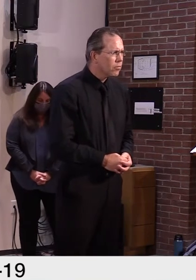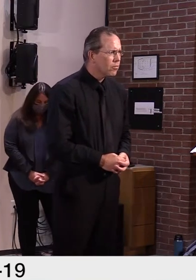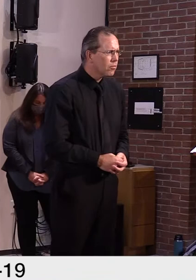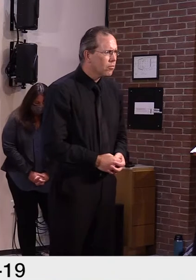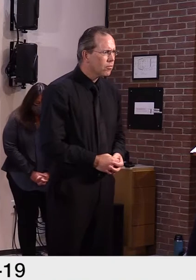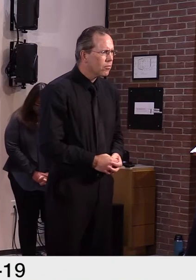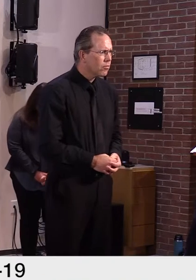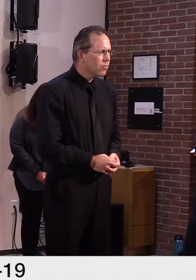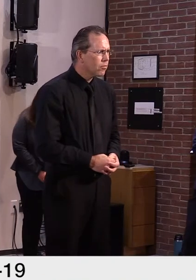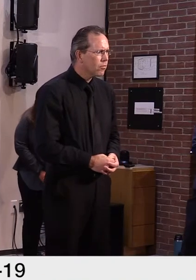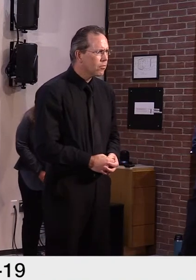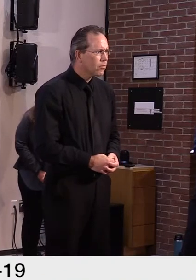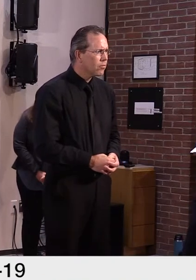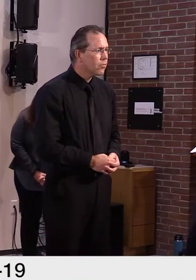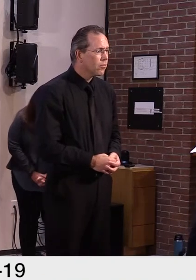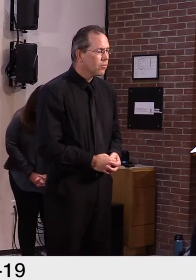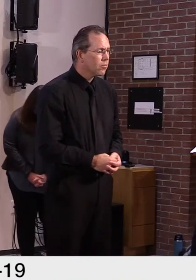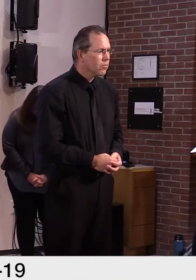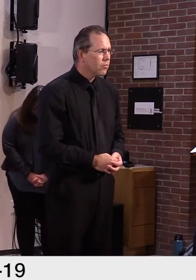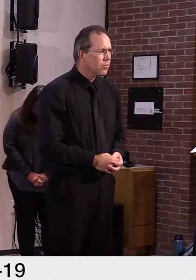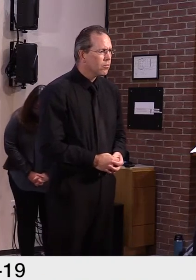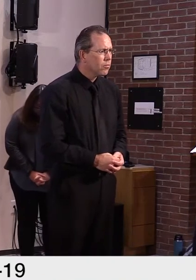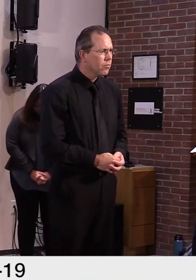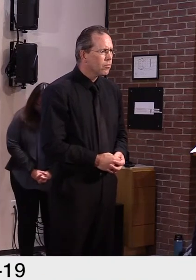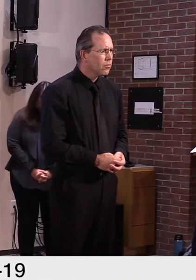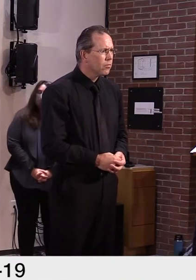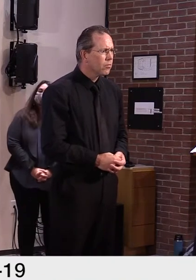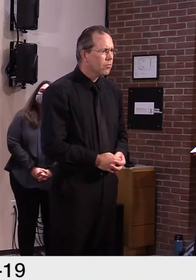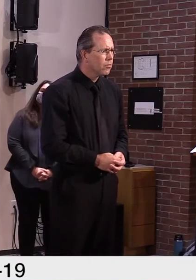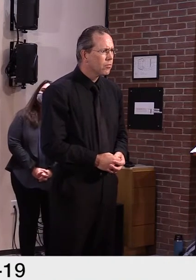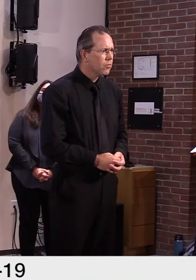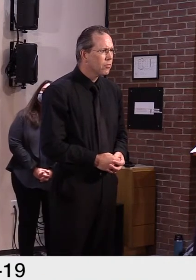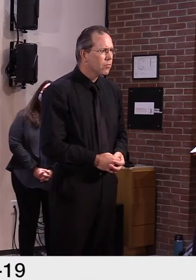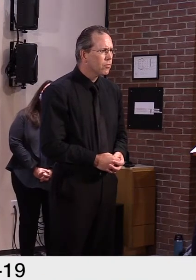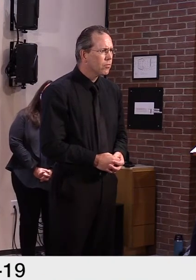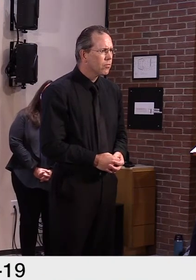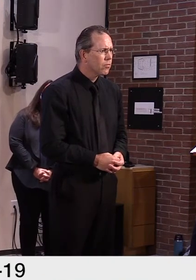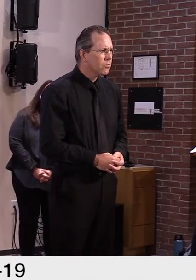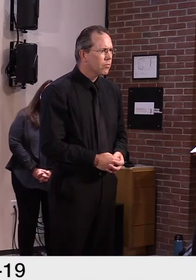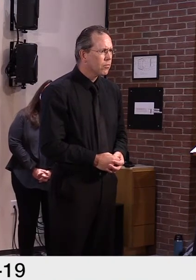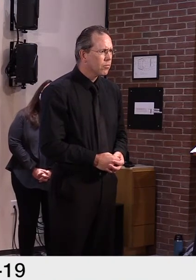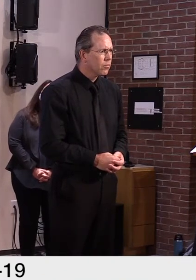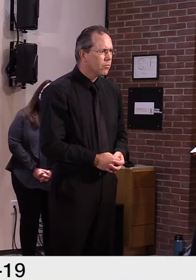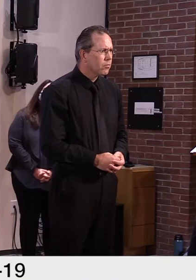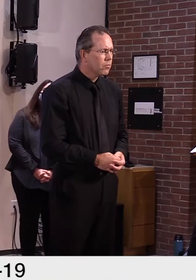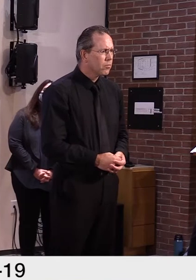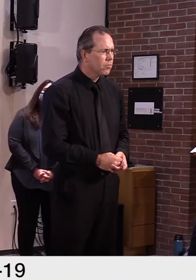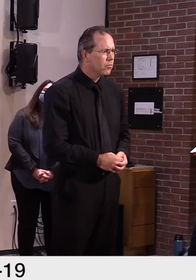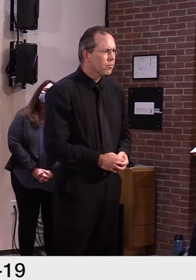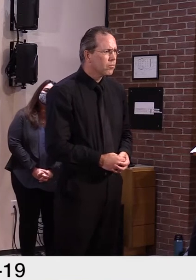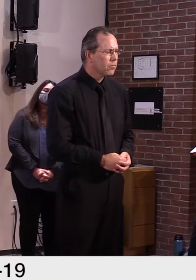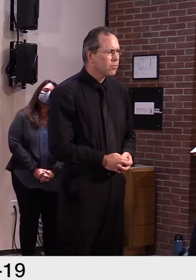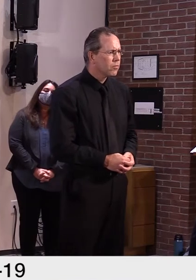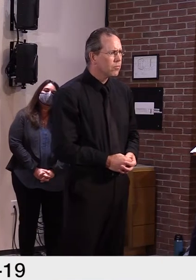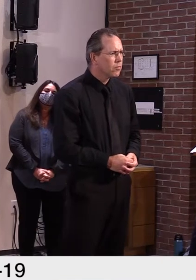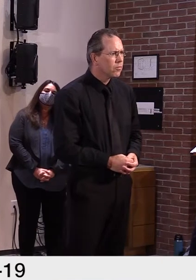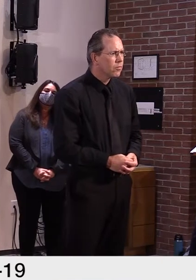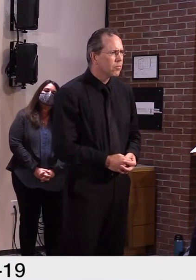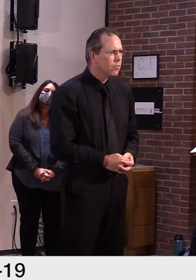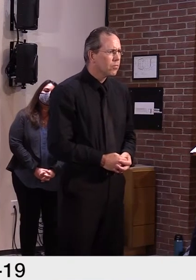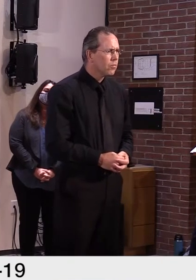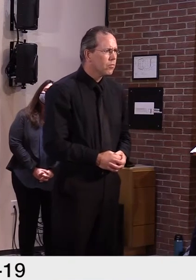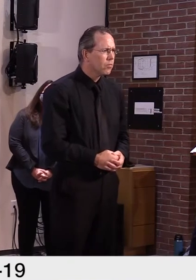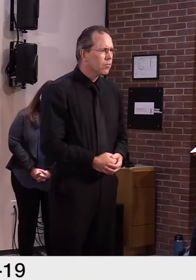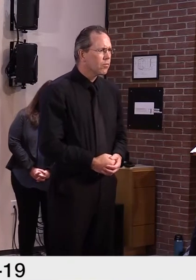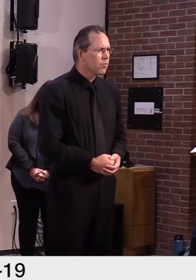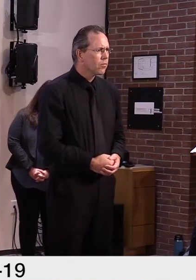The reader is wondering if you could comment on the apparent irony that the state legislators want Vermont State Police to